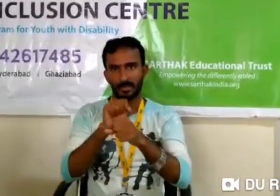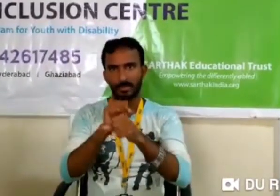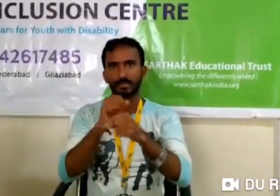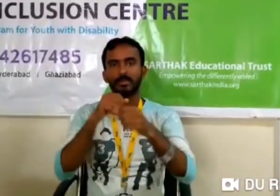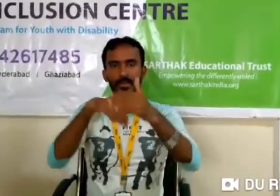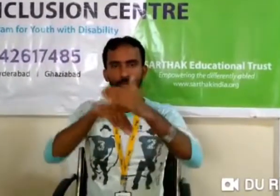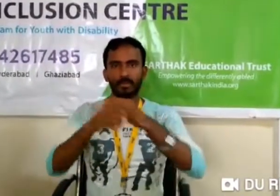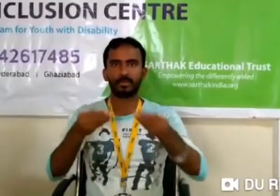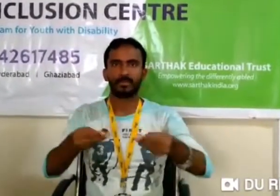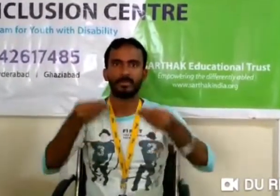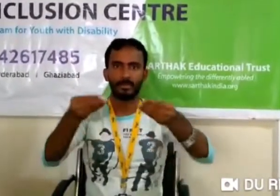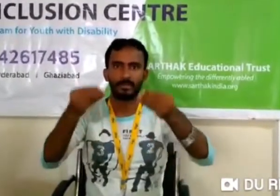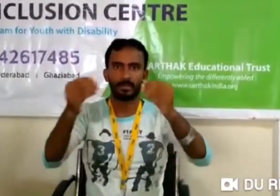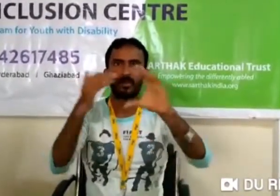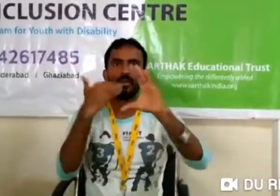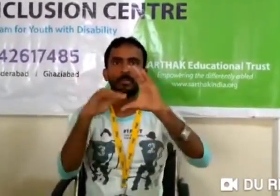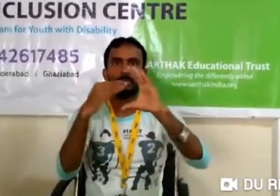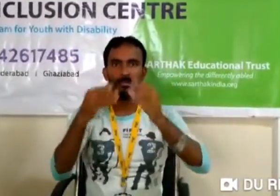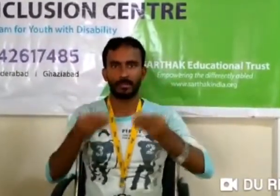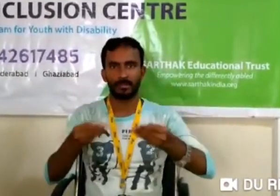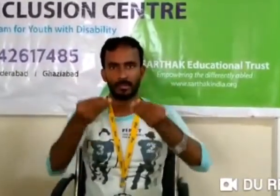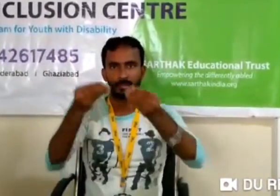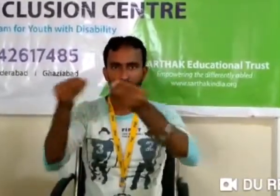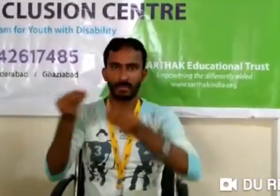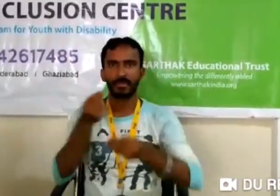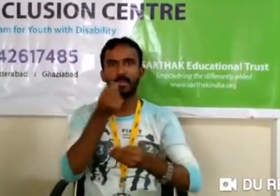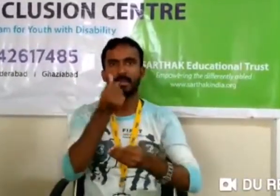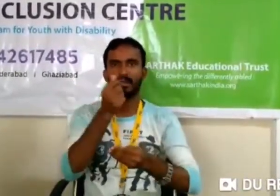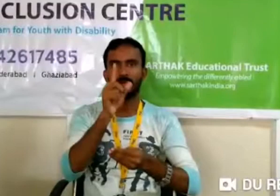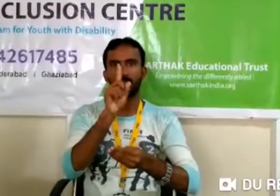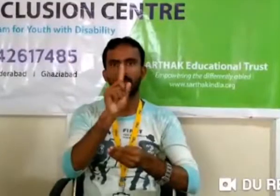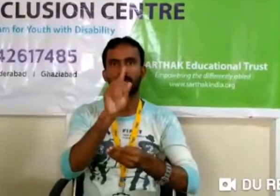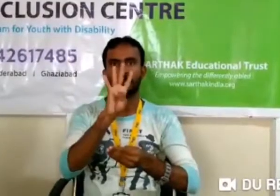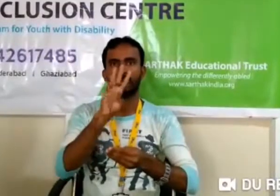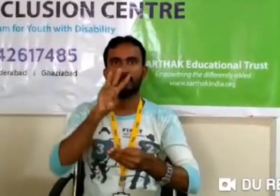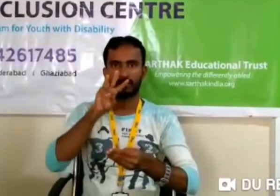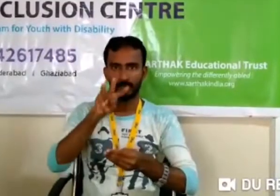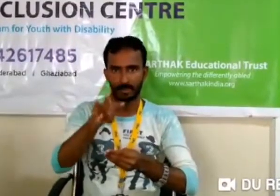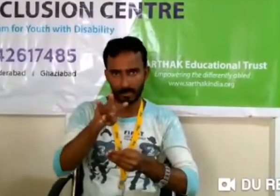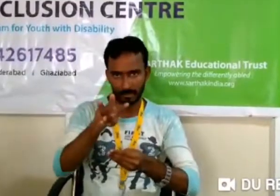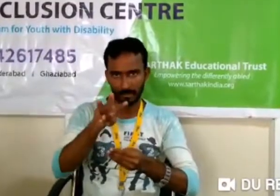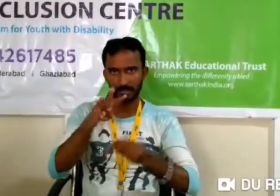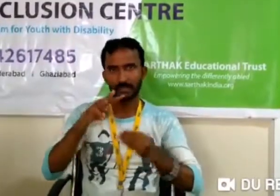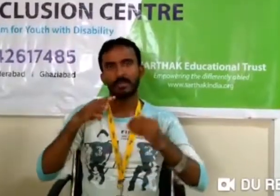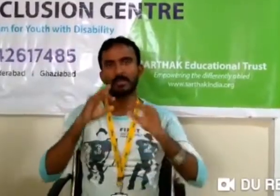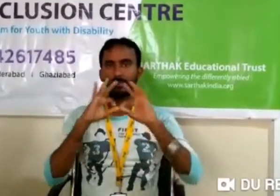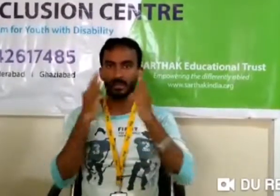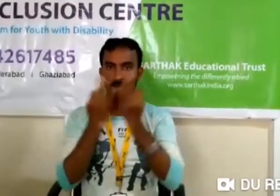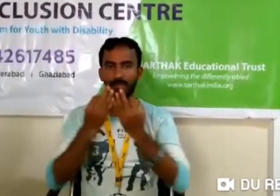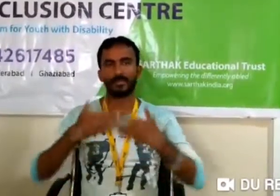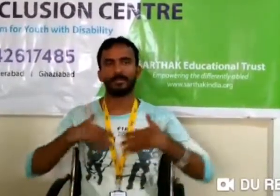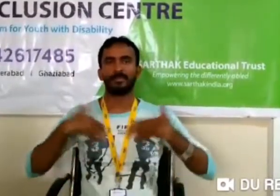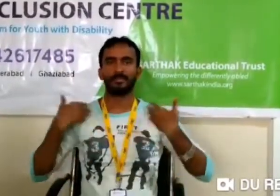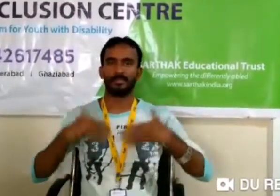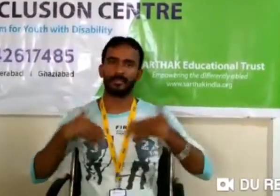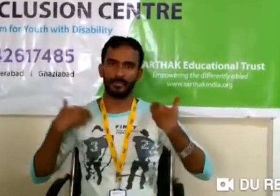My job role is delivery executive. My monthly salary is 14,000.